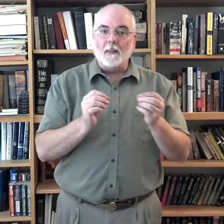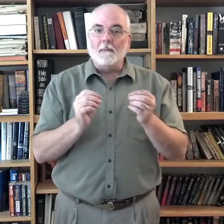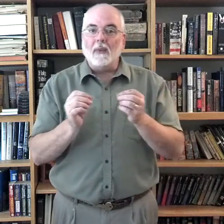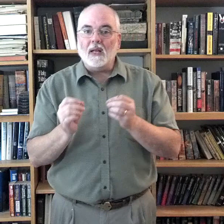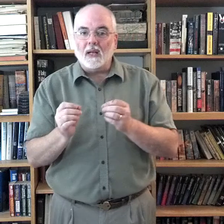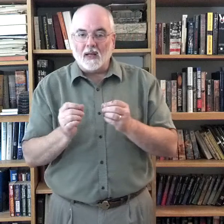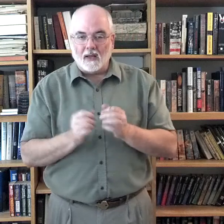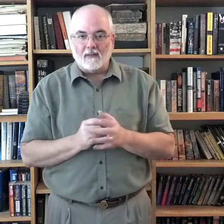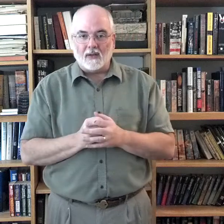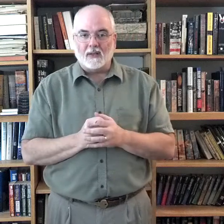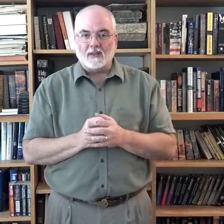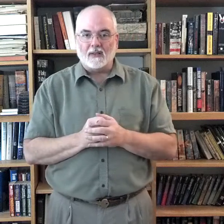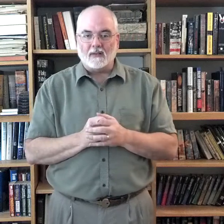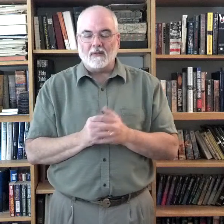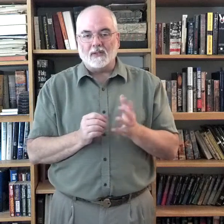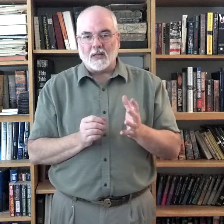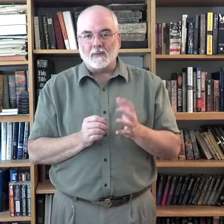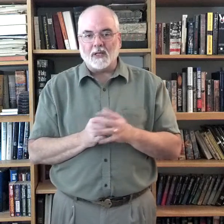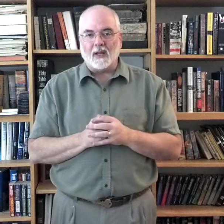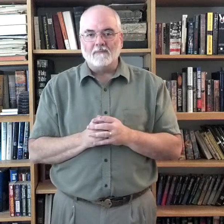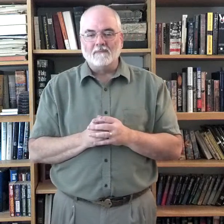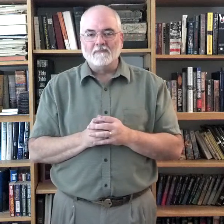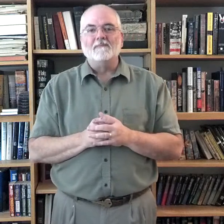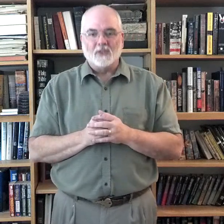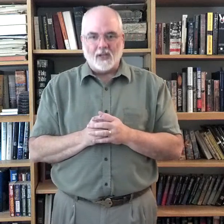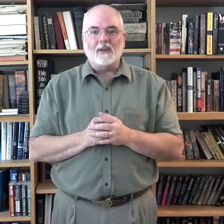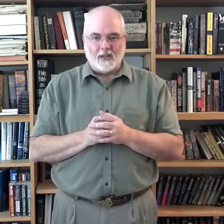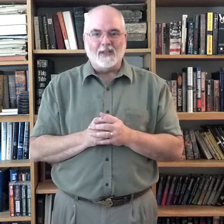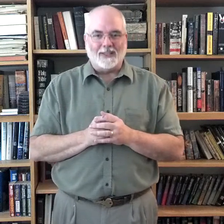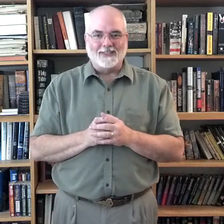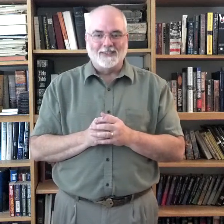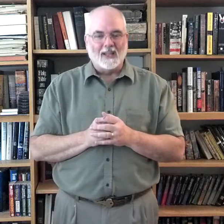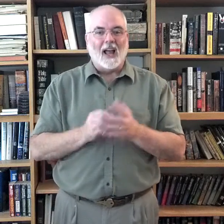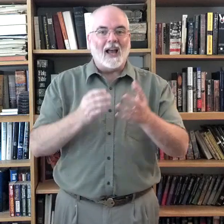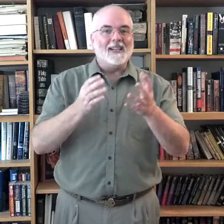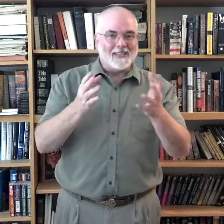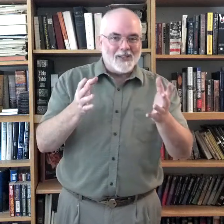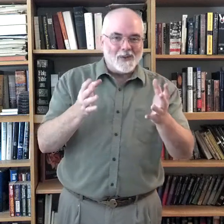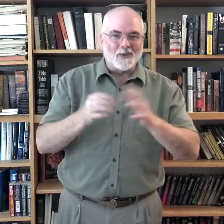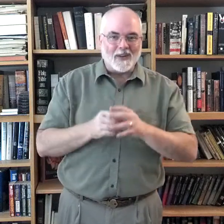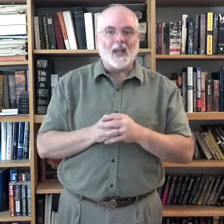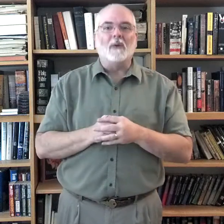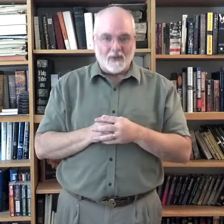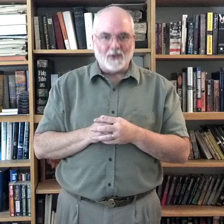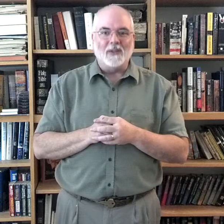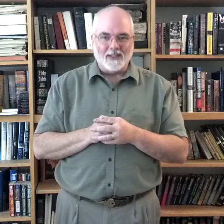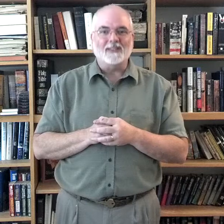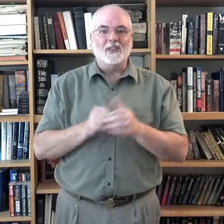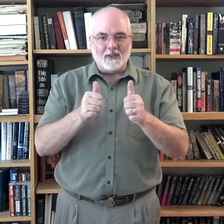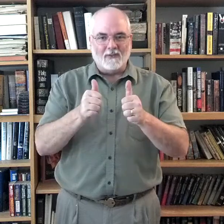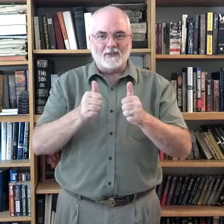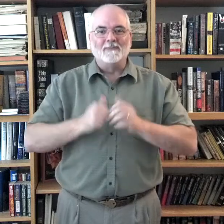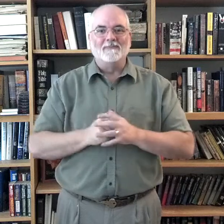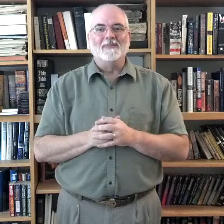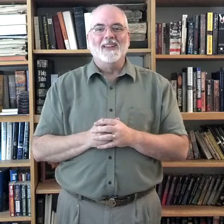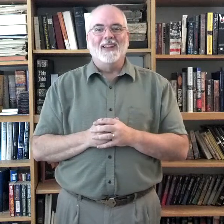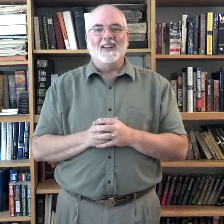meaning of it. Understand what I'm saying? Shake your head yes. I see you through the camera. You're doing this. Good. Alright.